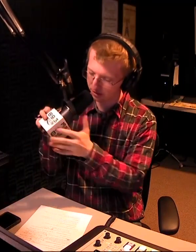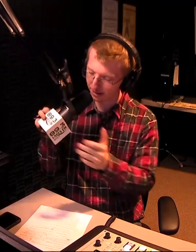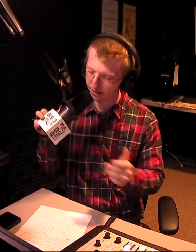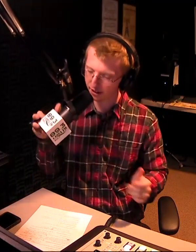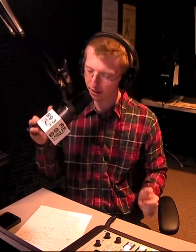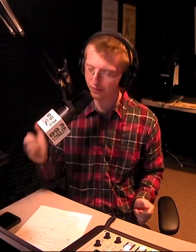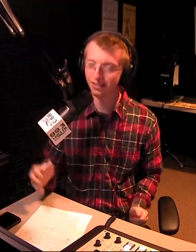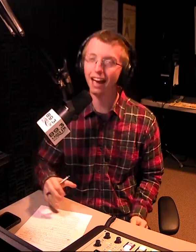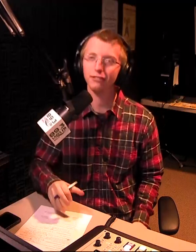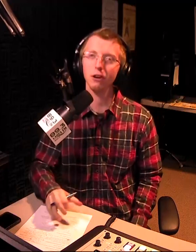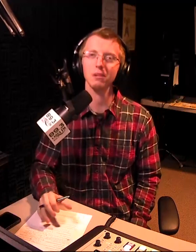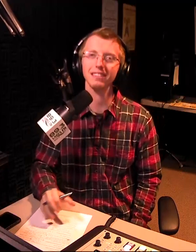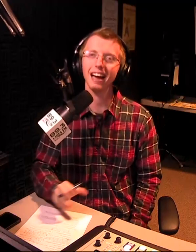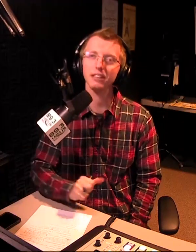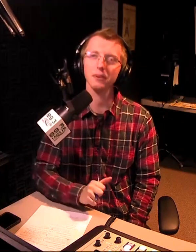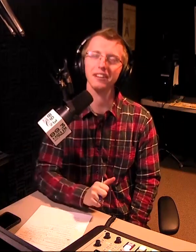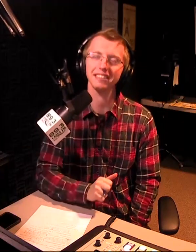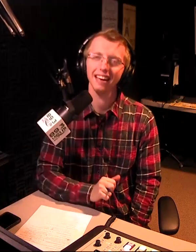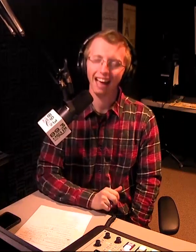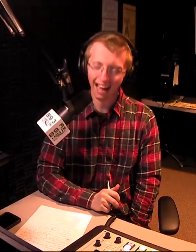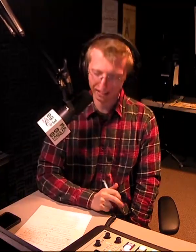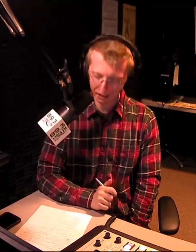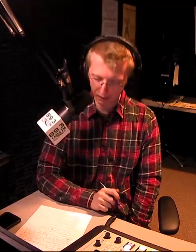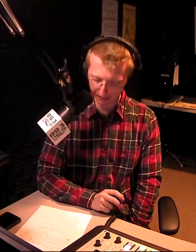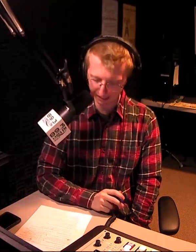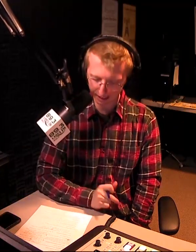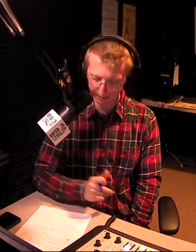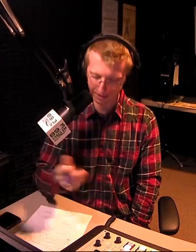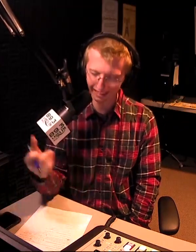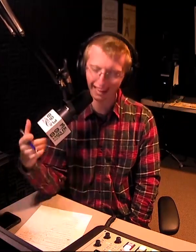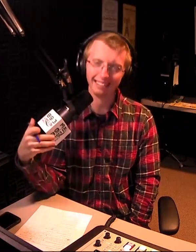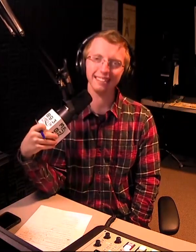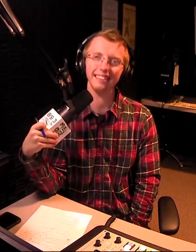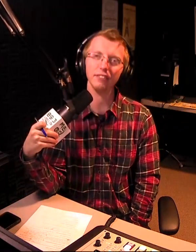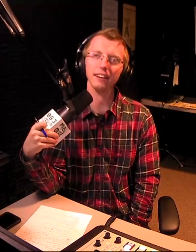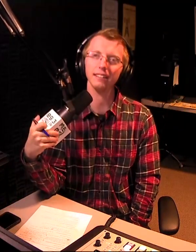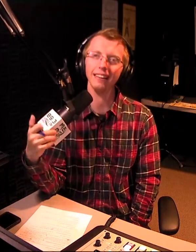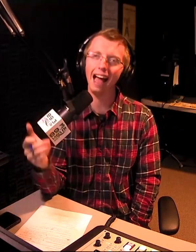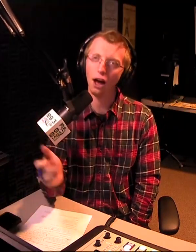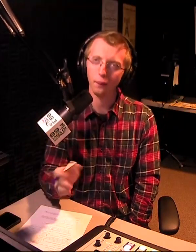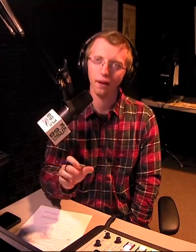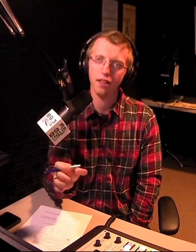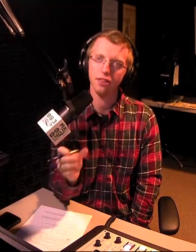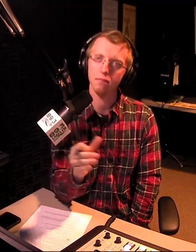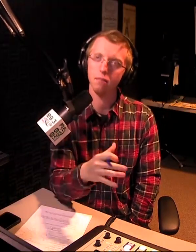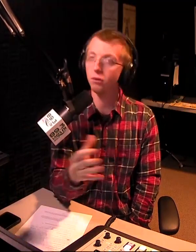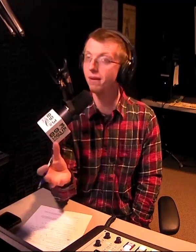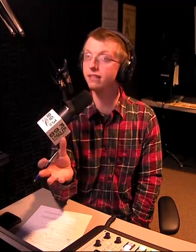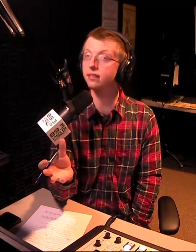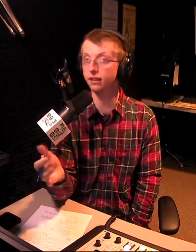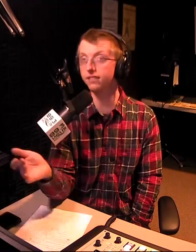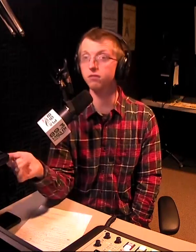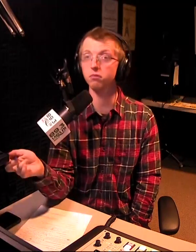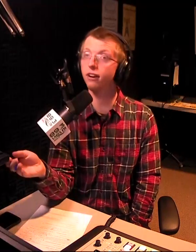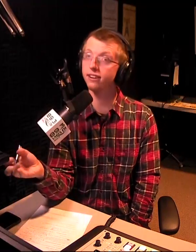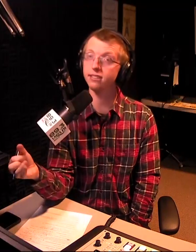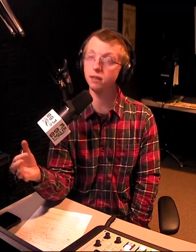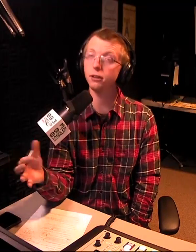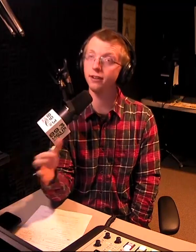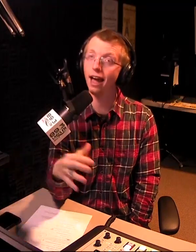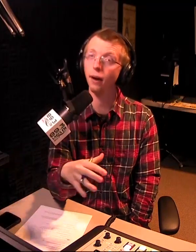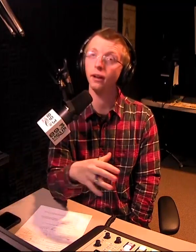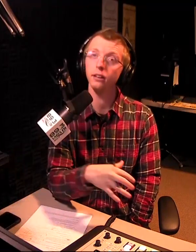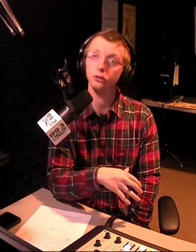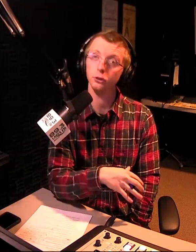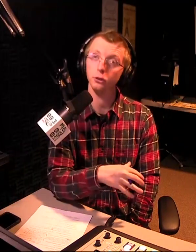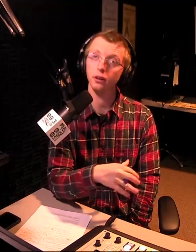language trainer with nonverbal science with us on the Oakland County Megacast. It's different now or maybe it's even very